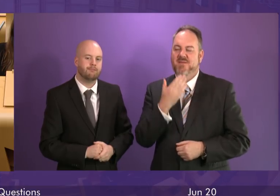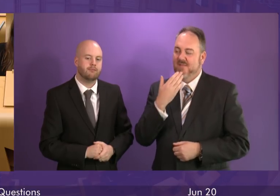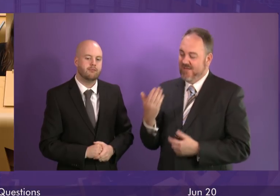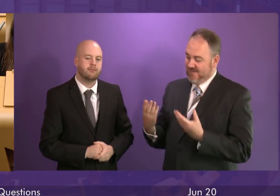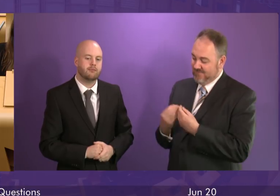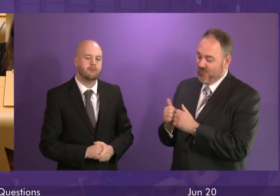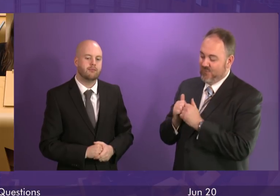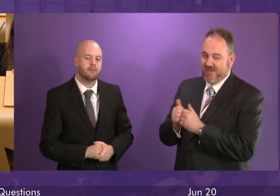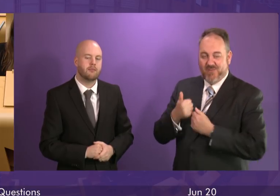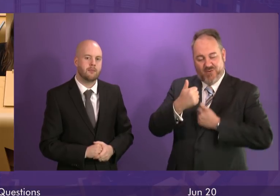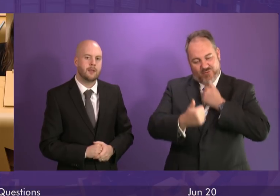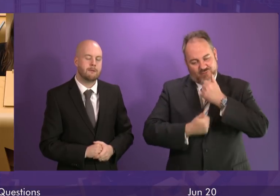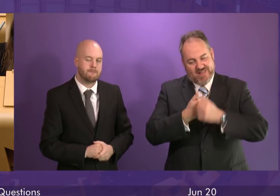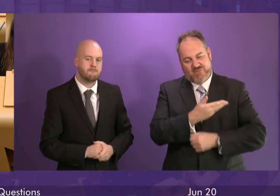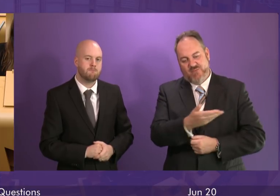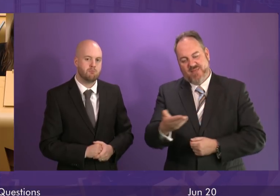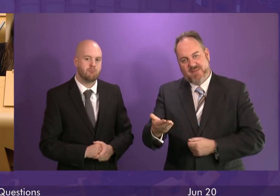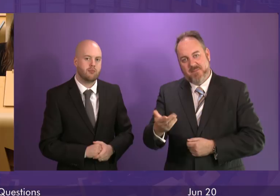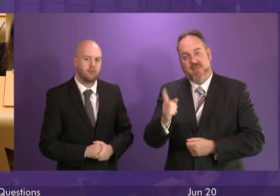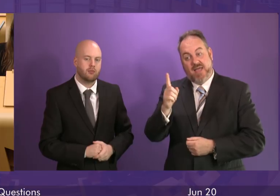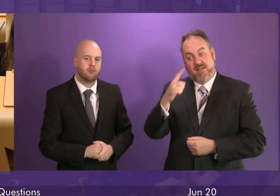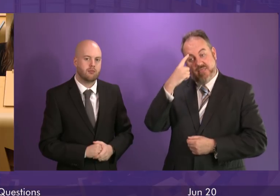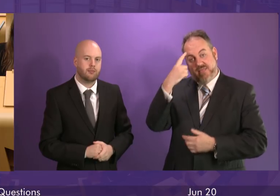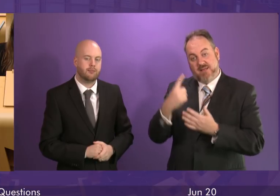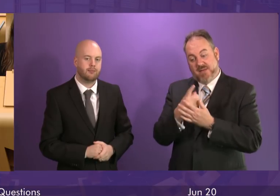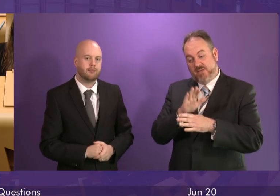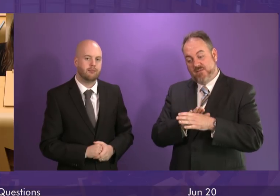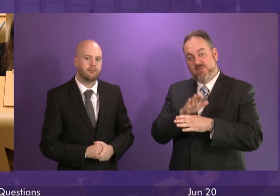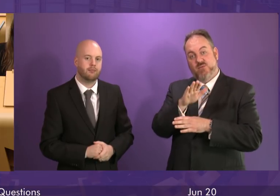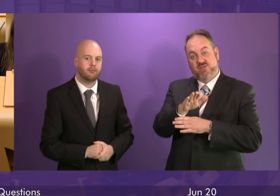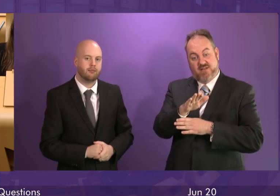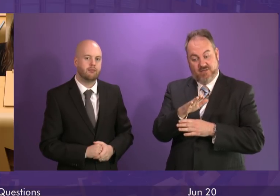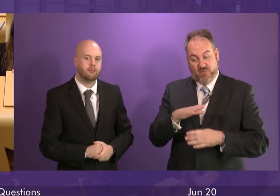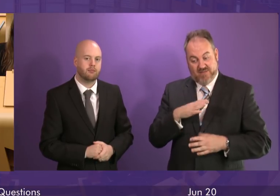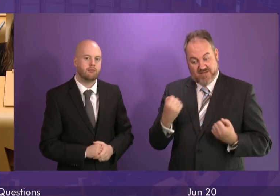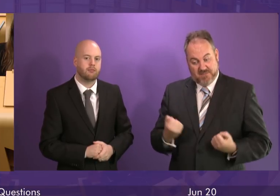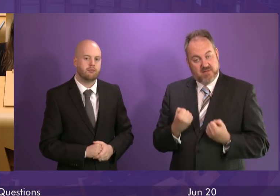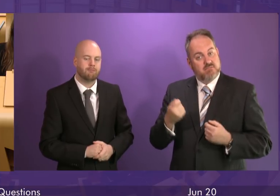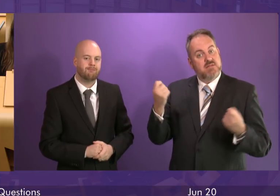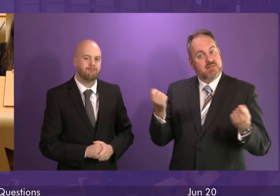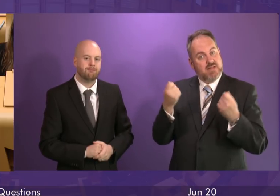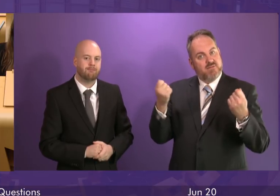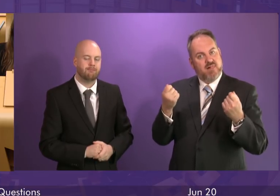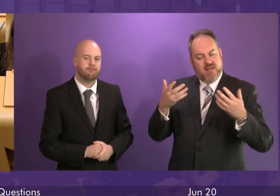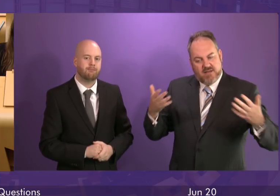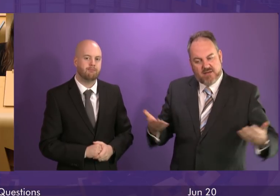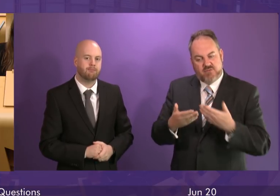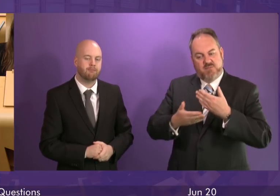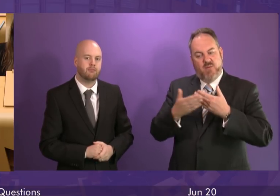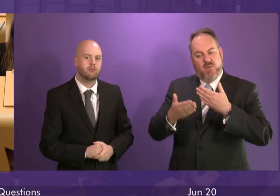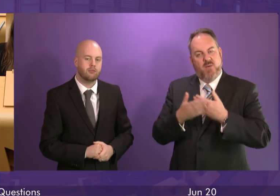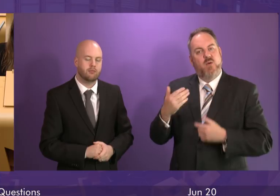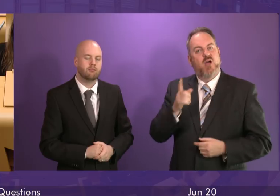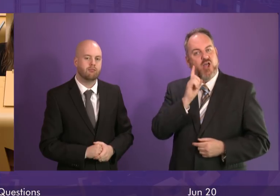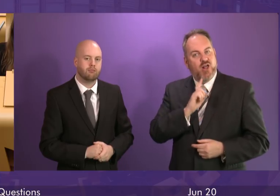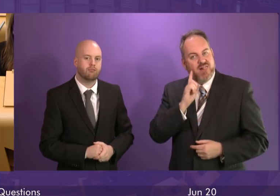fantastic achievement and we should also set out how we can build on this success raise the profile of the women's game in Scotland and get